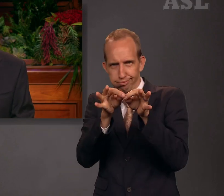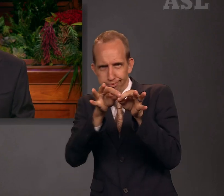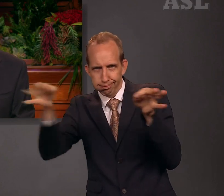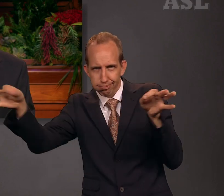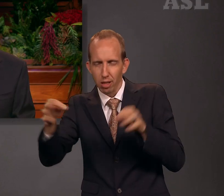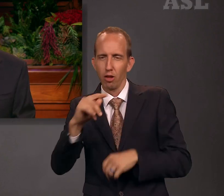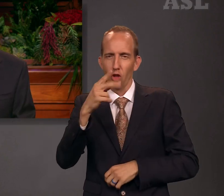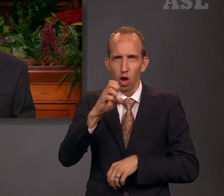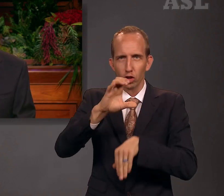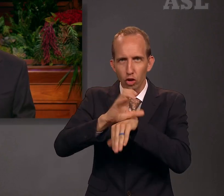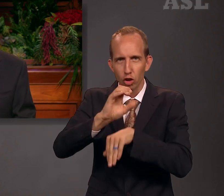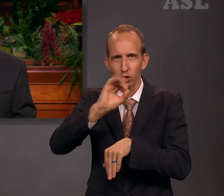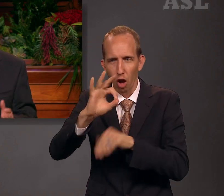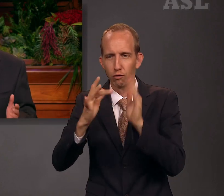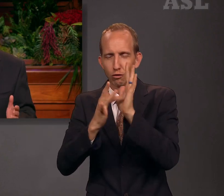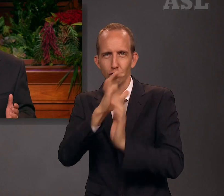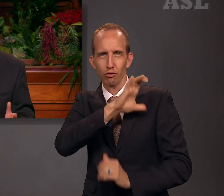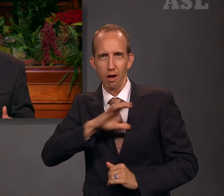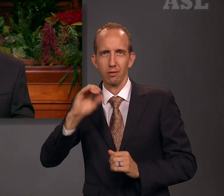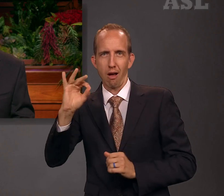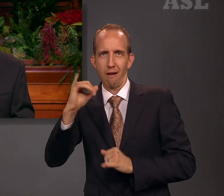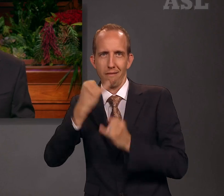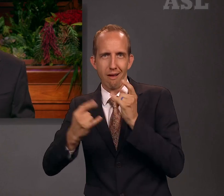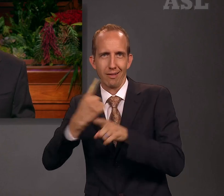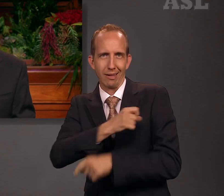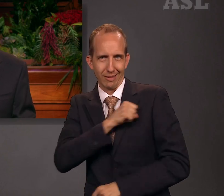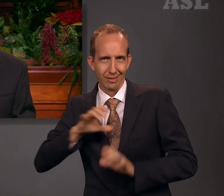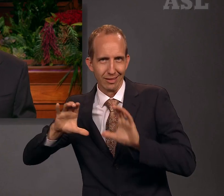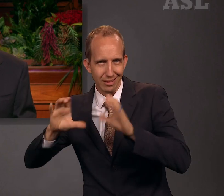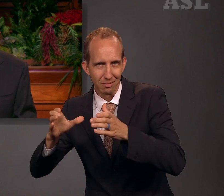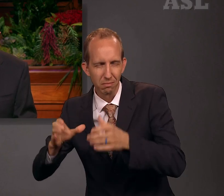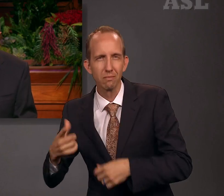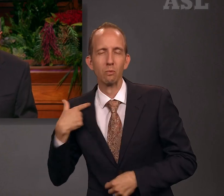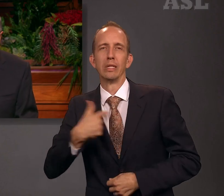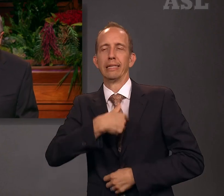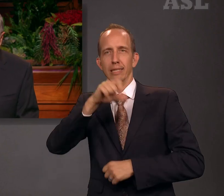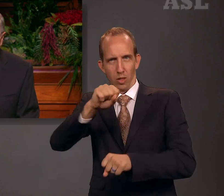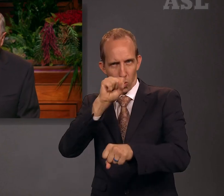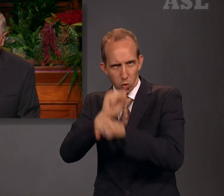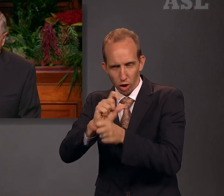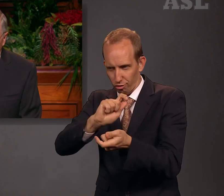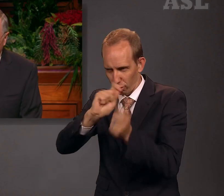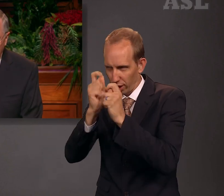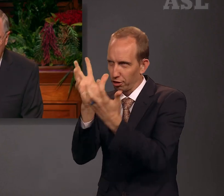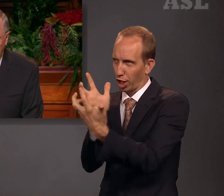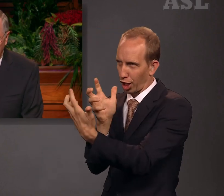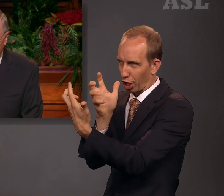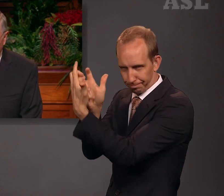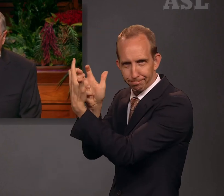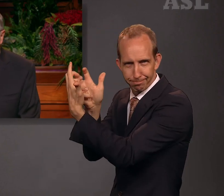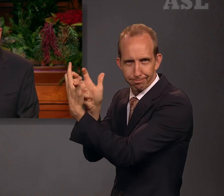Saints. We have work before us to bring ourselves in harmony with His will.